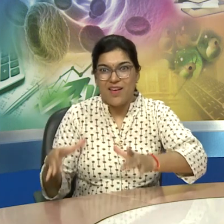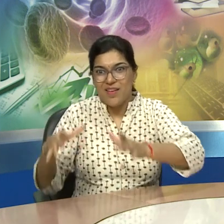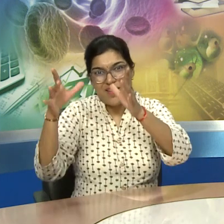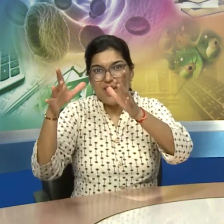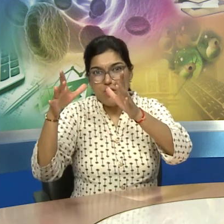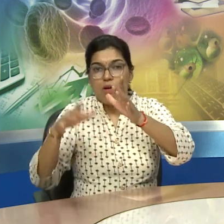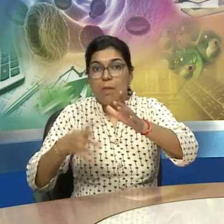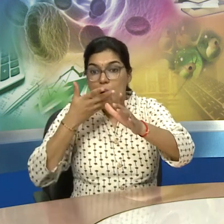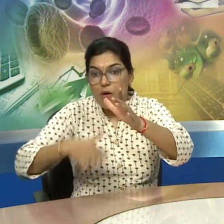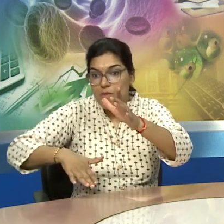and the